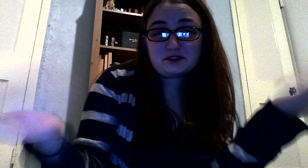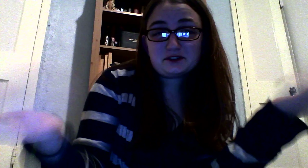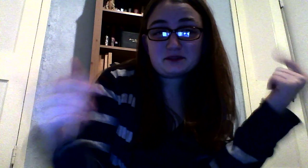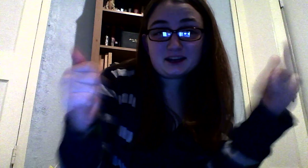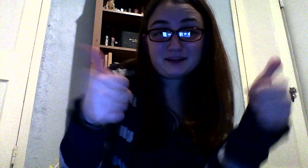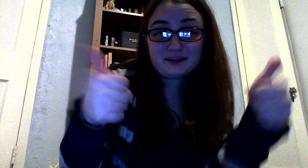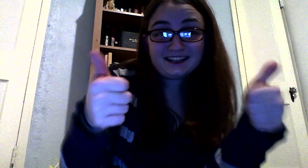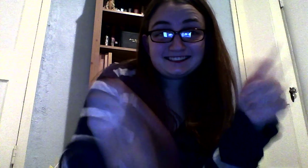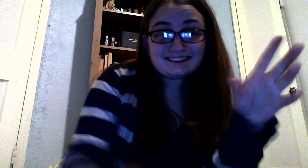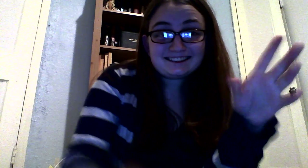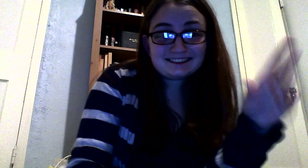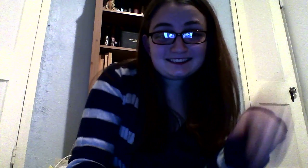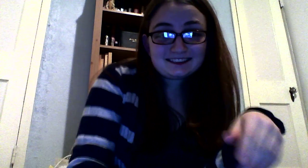awesome. Okay, bye.